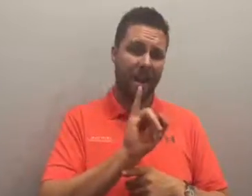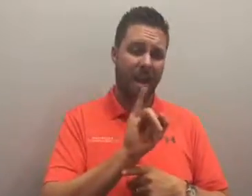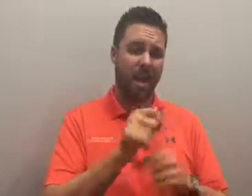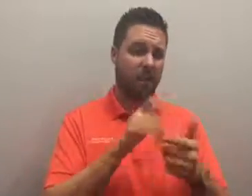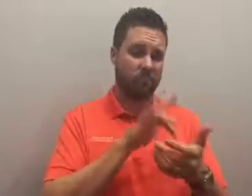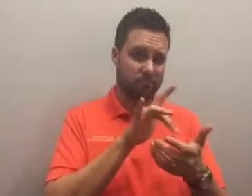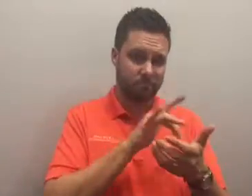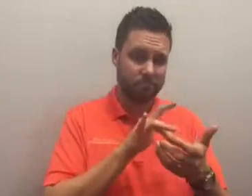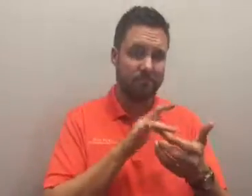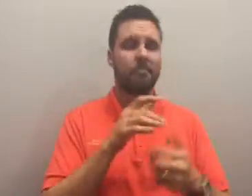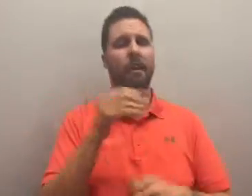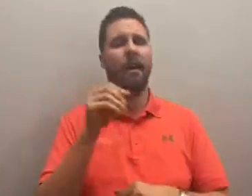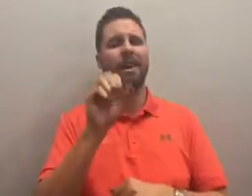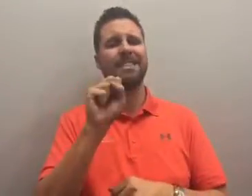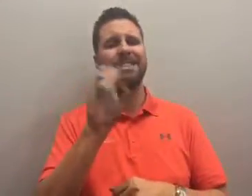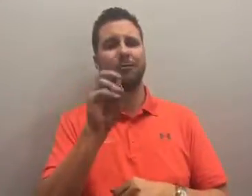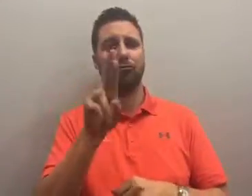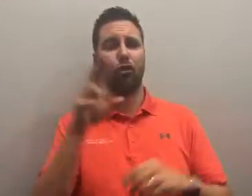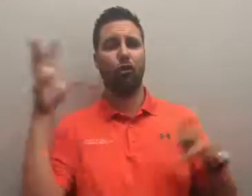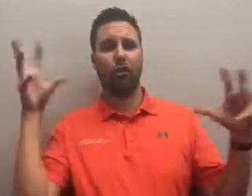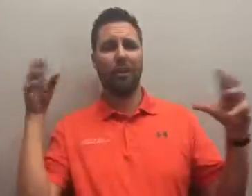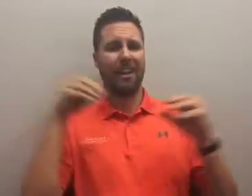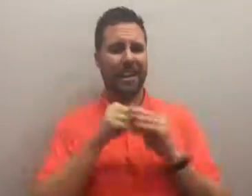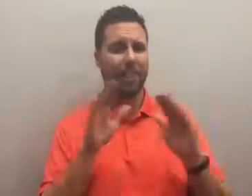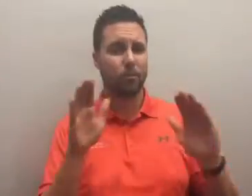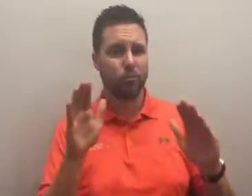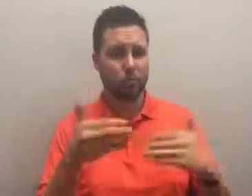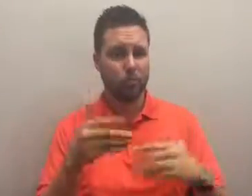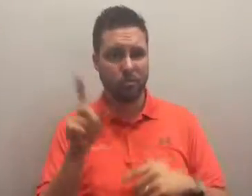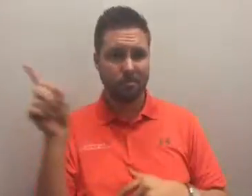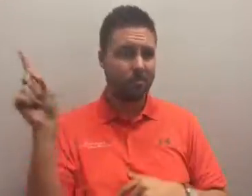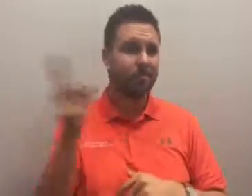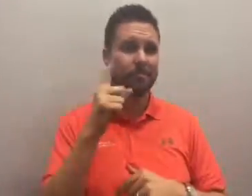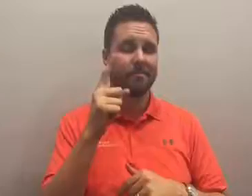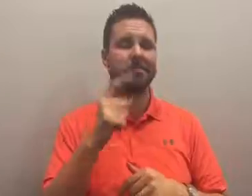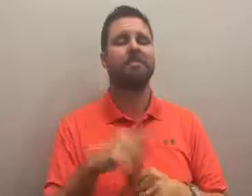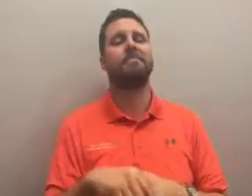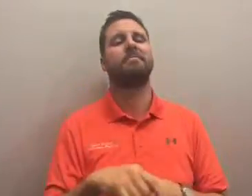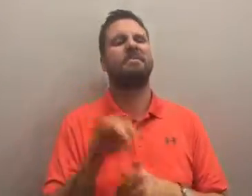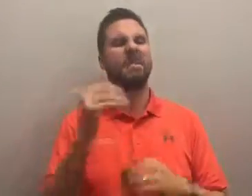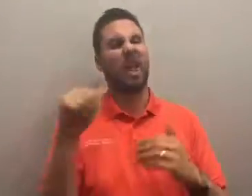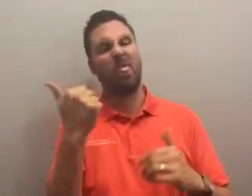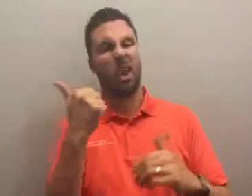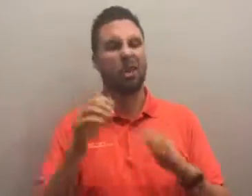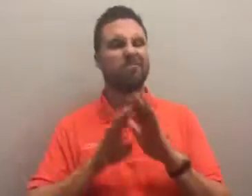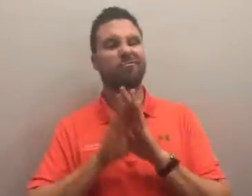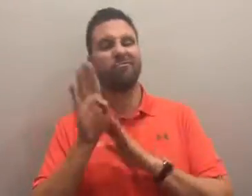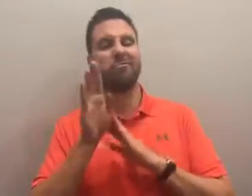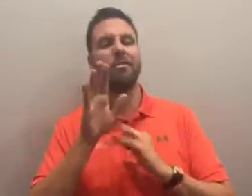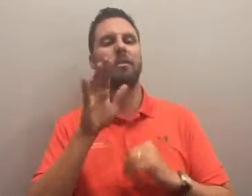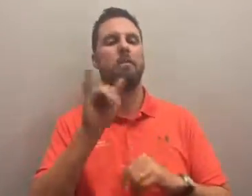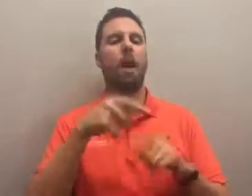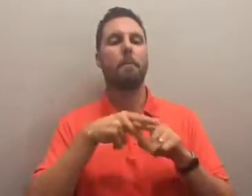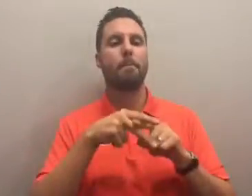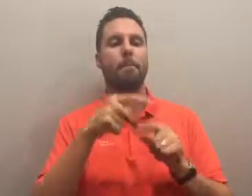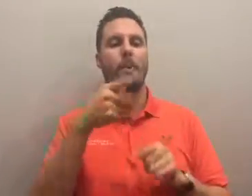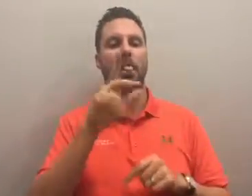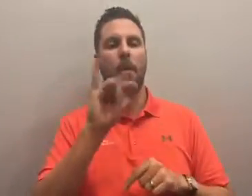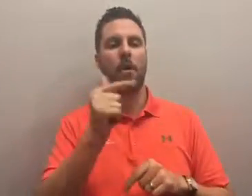another innovation comes from the plumbing company toto they've created a bathtub that gives users the feeling of